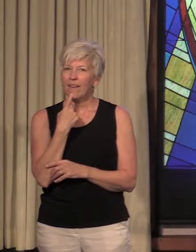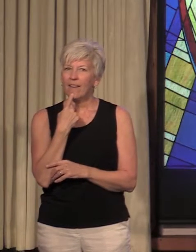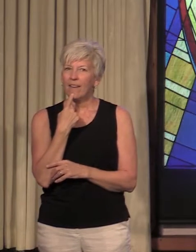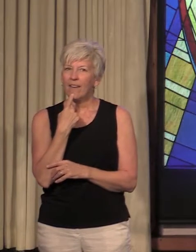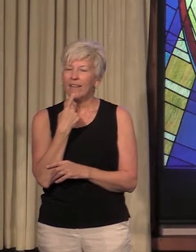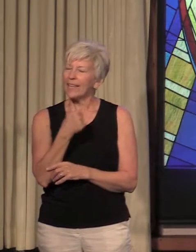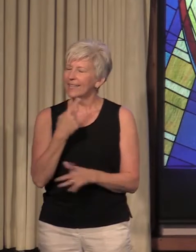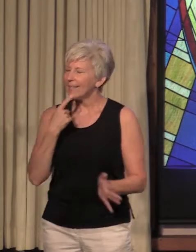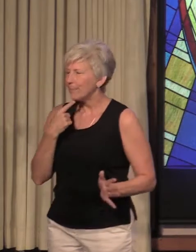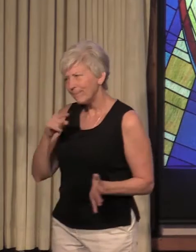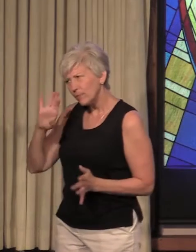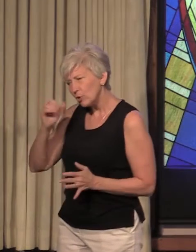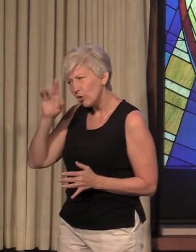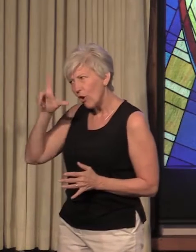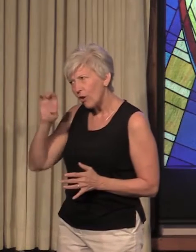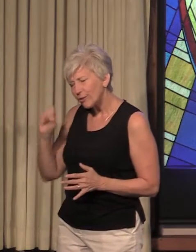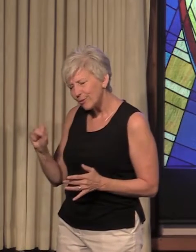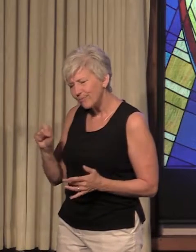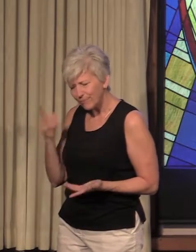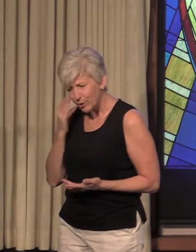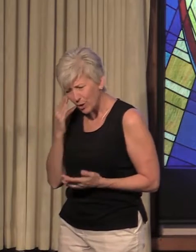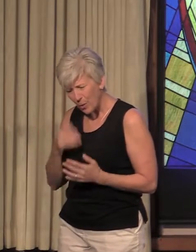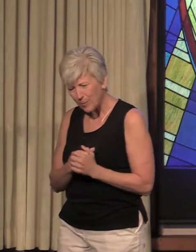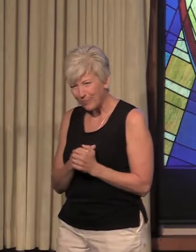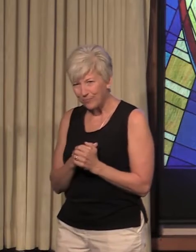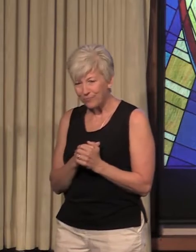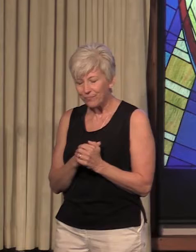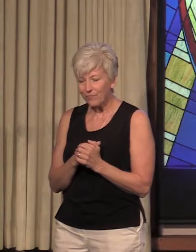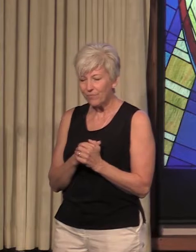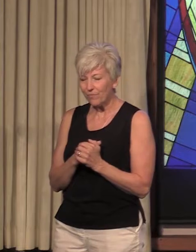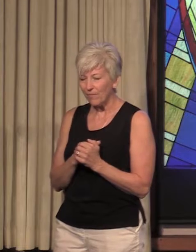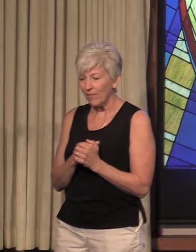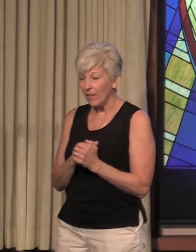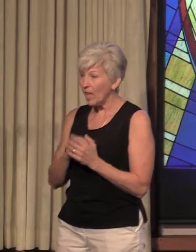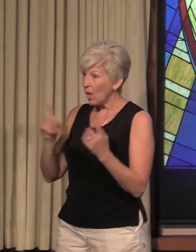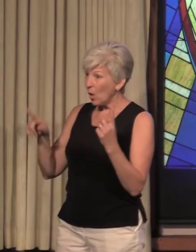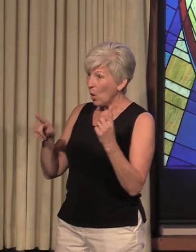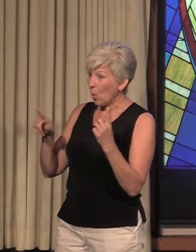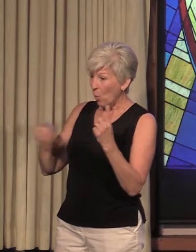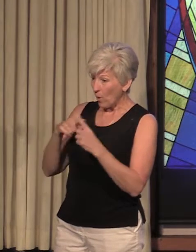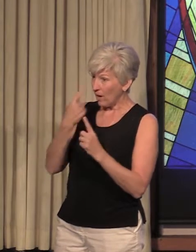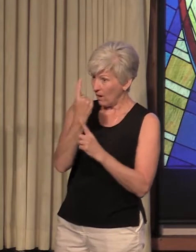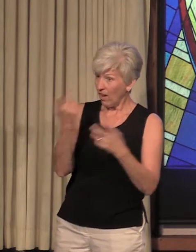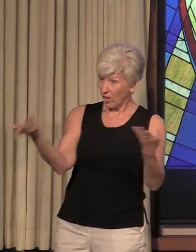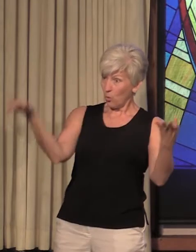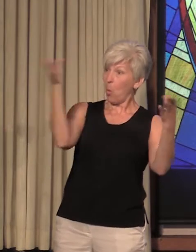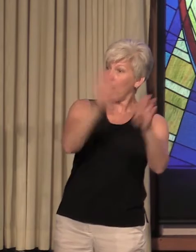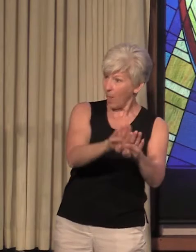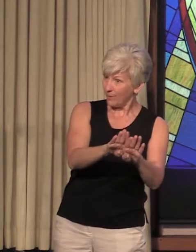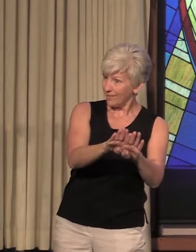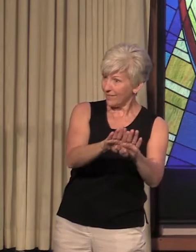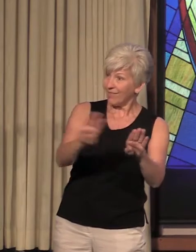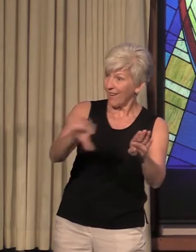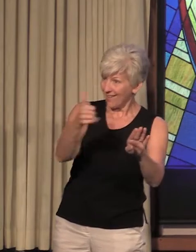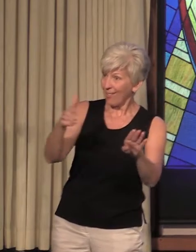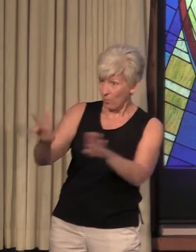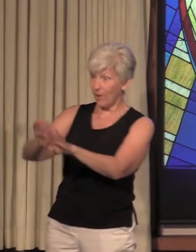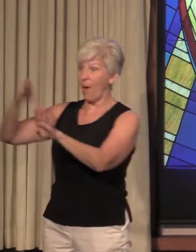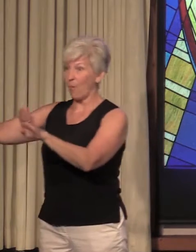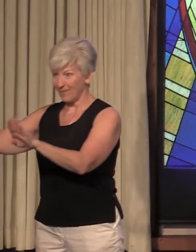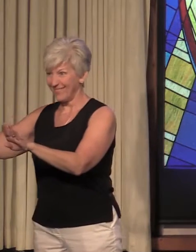he'd say, Charles, you know, when a door closes, another one opens.